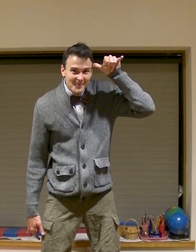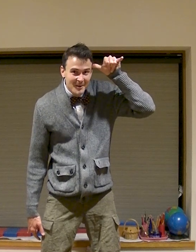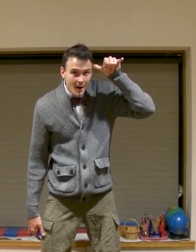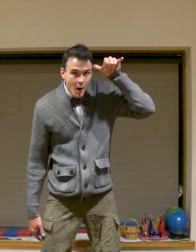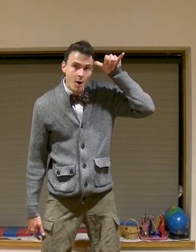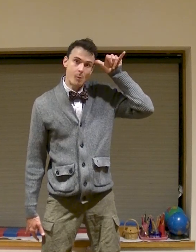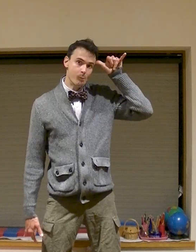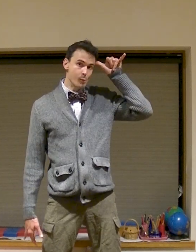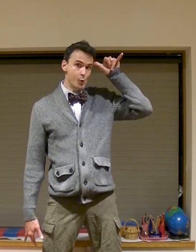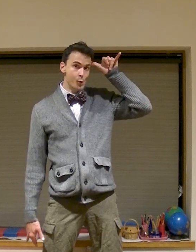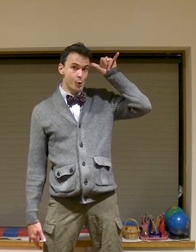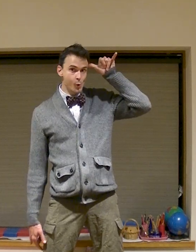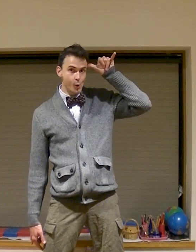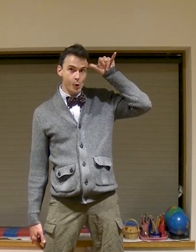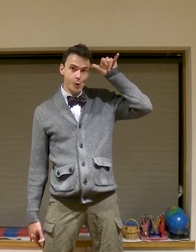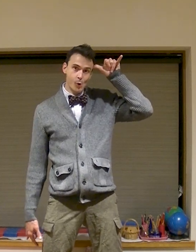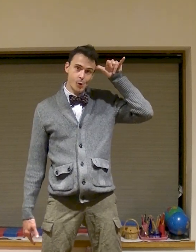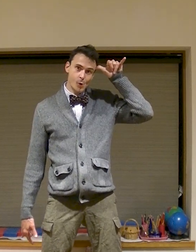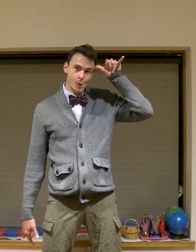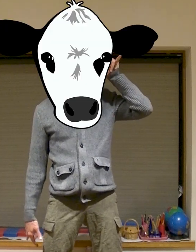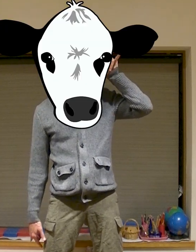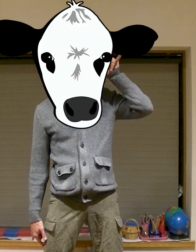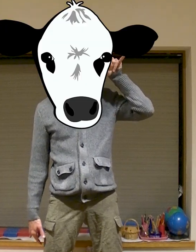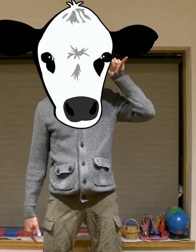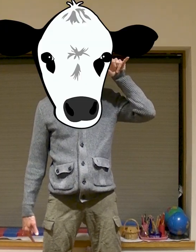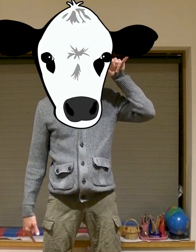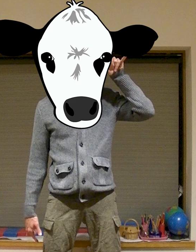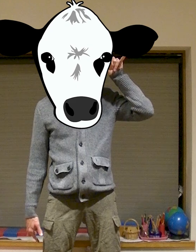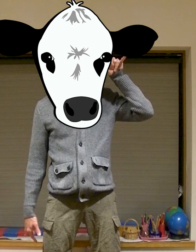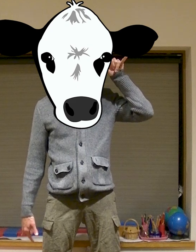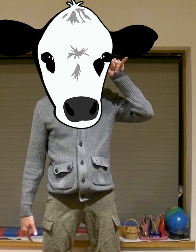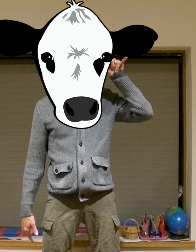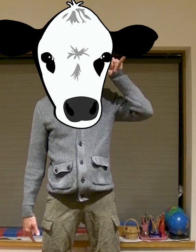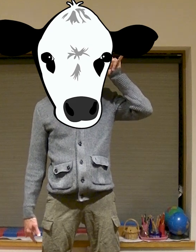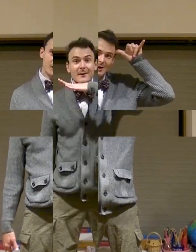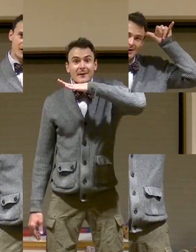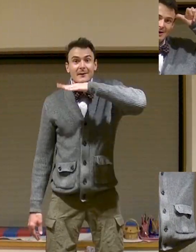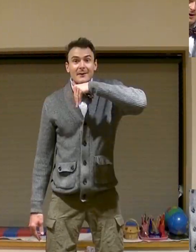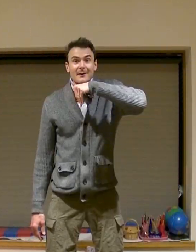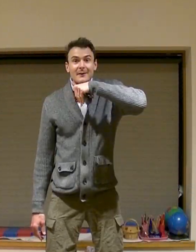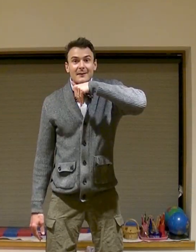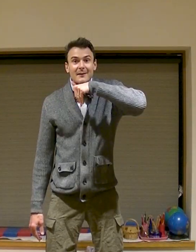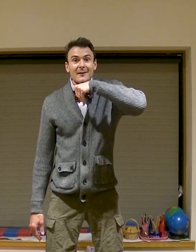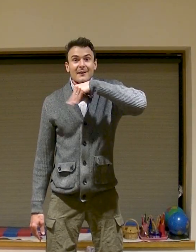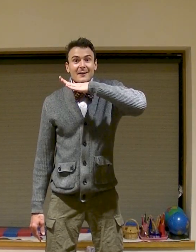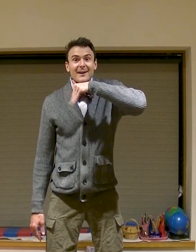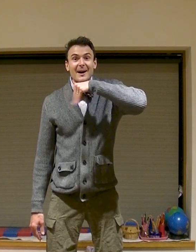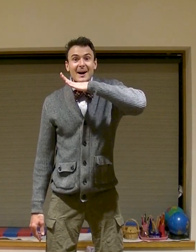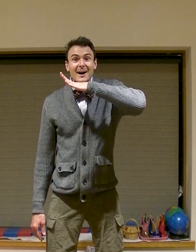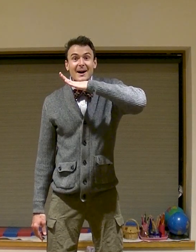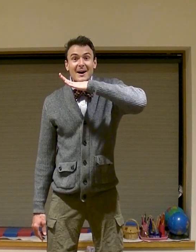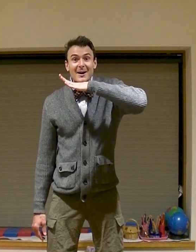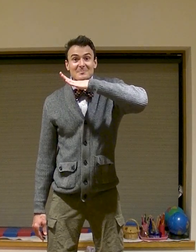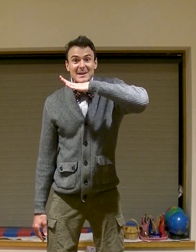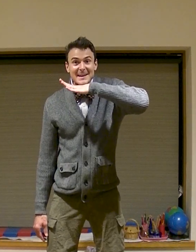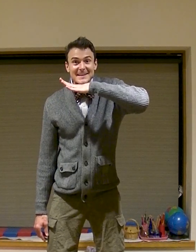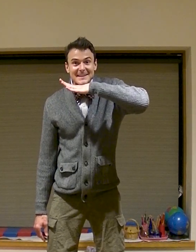moo a pig